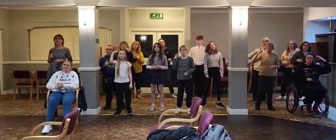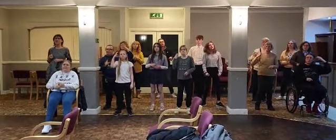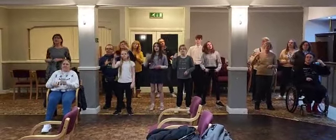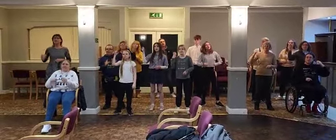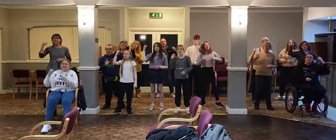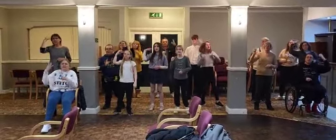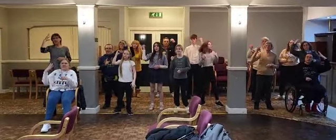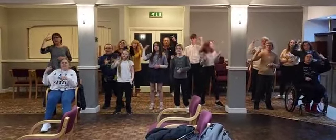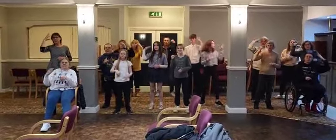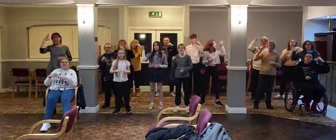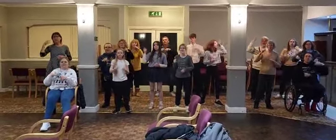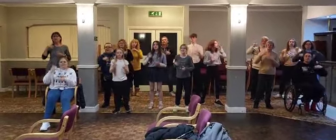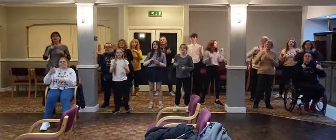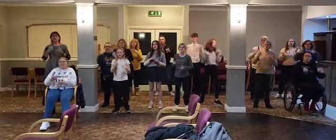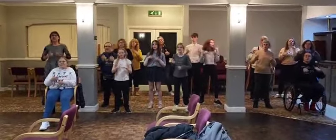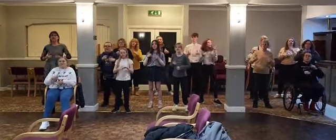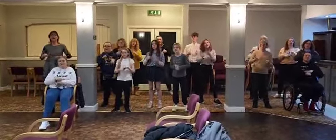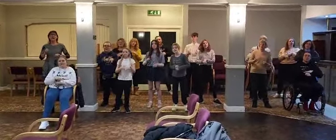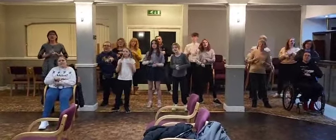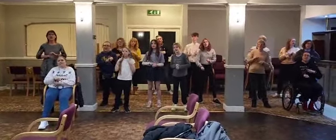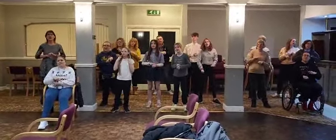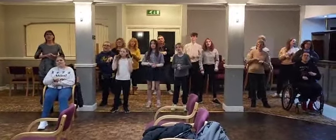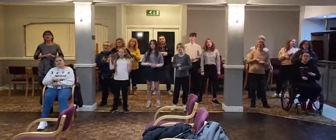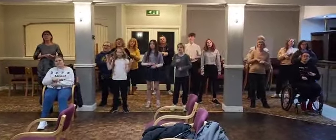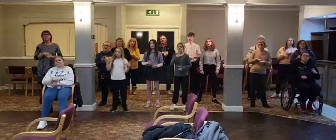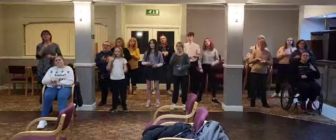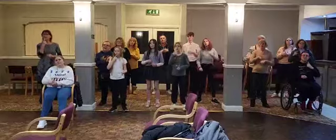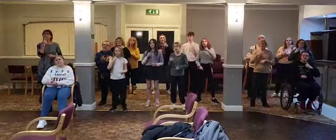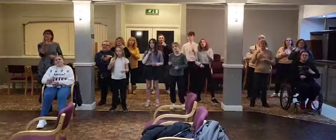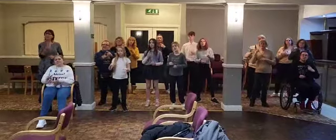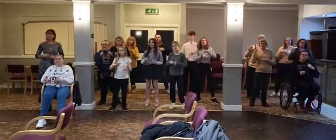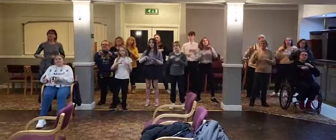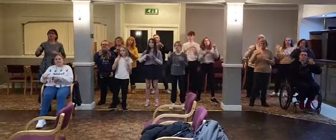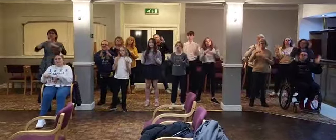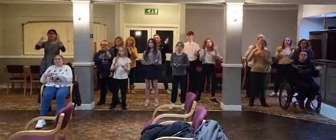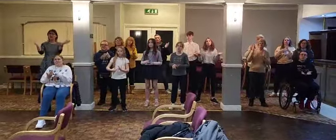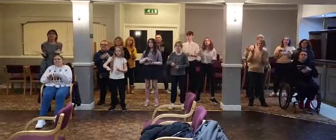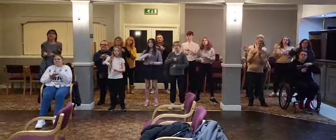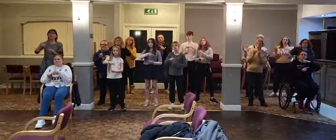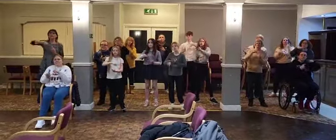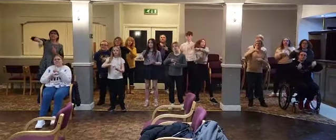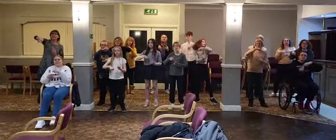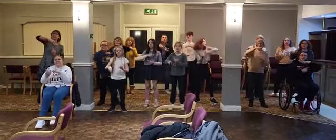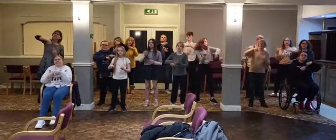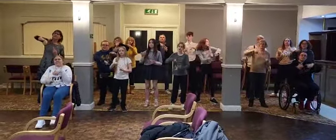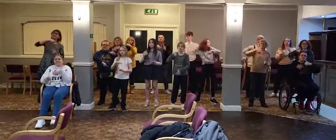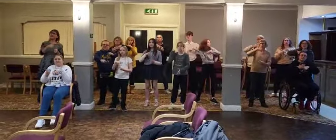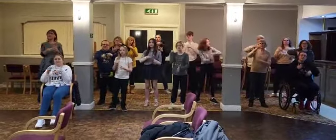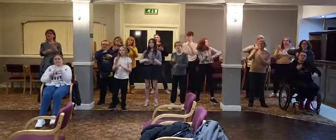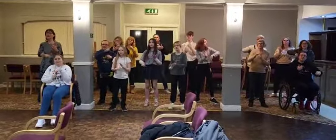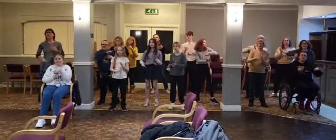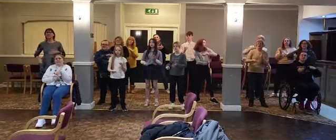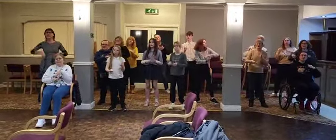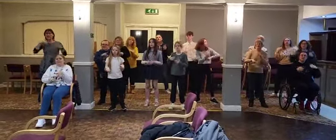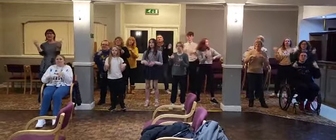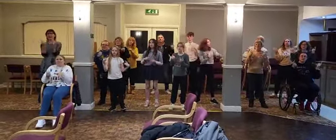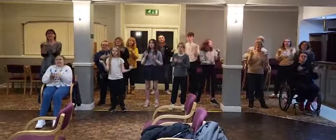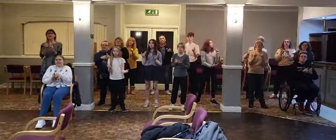show me a good time Tell me that the love's been spinning since the beginning And then